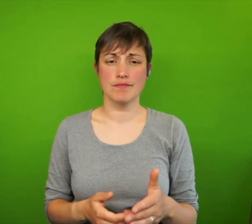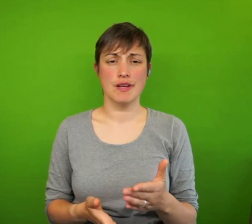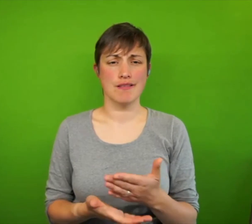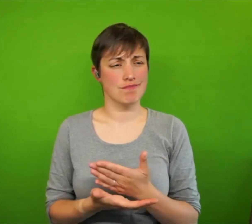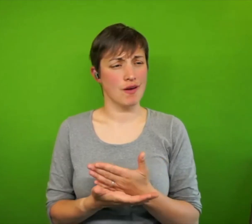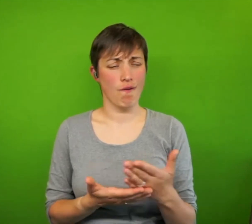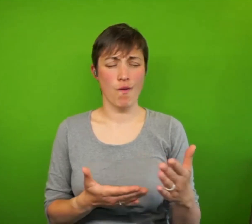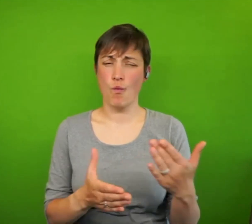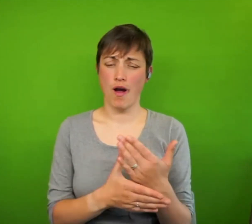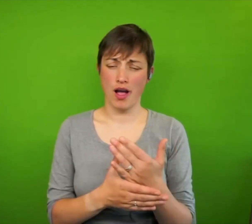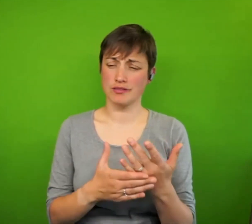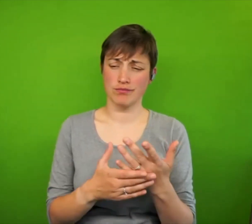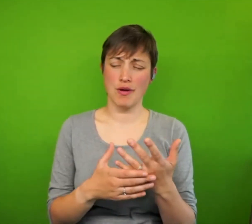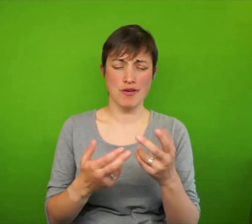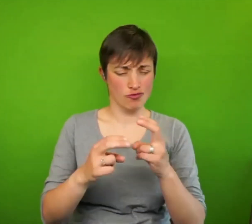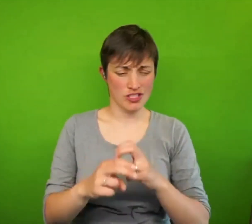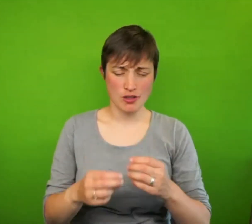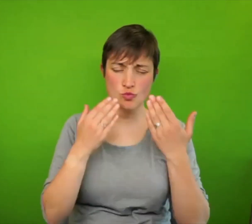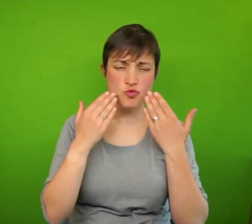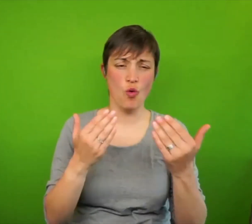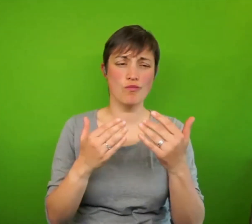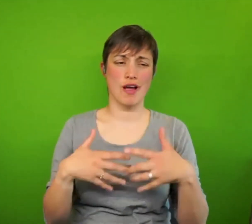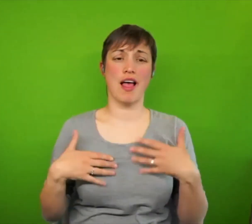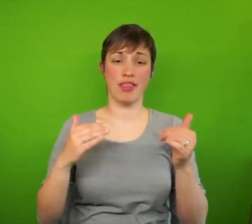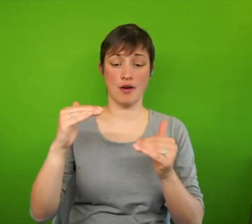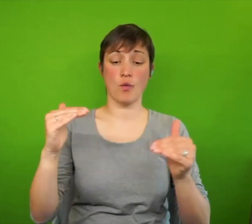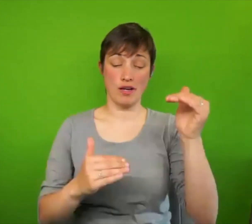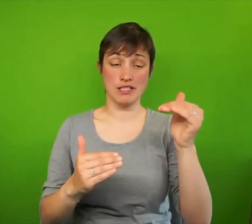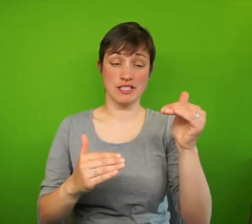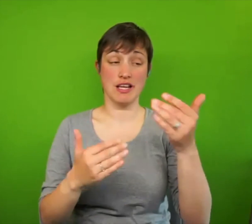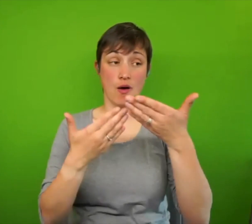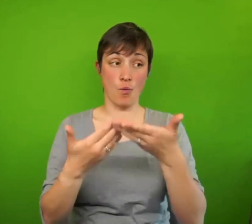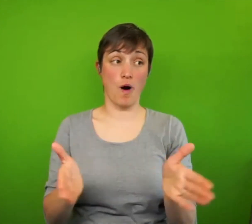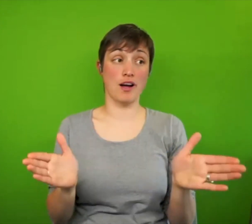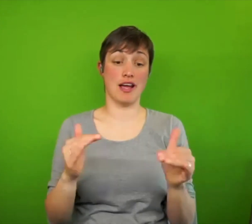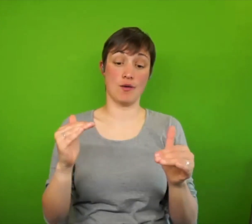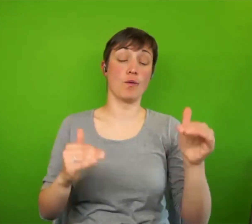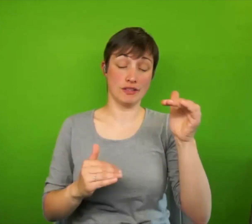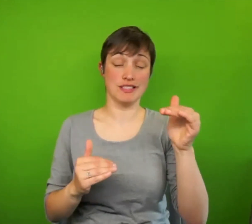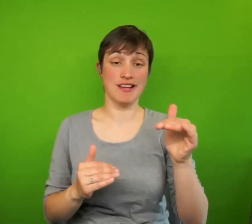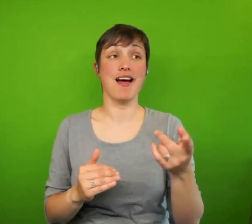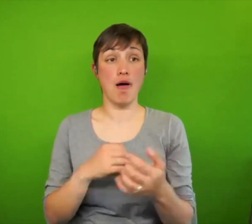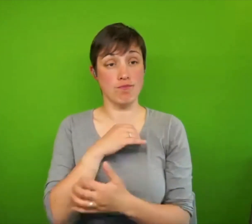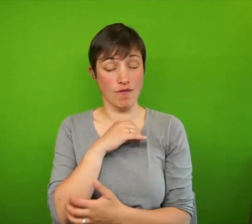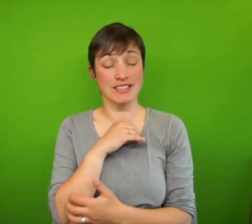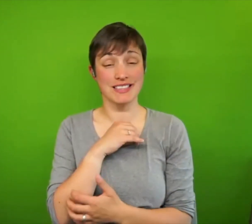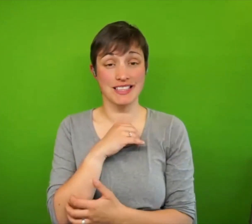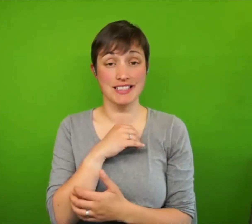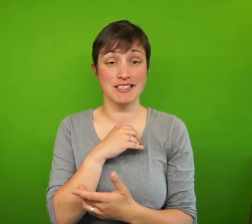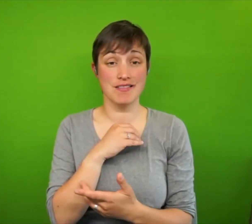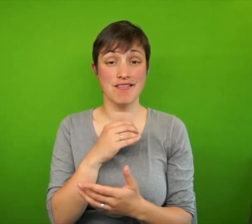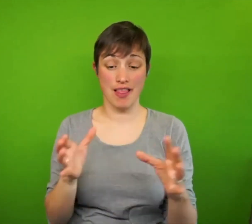between health inequalities, and wider inequality and poverty. So I just think we have to,